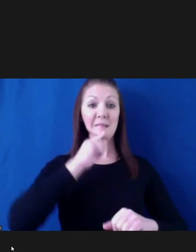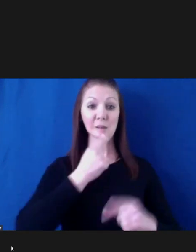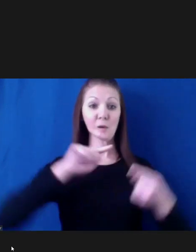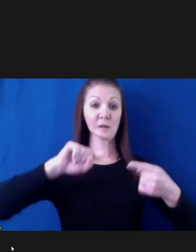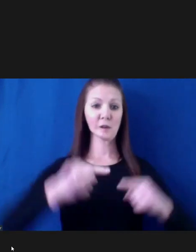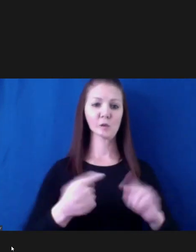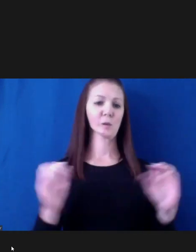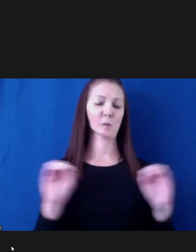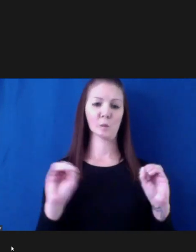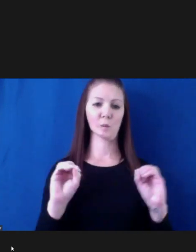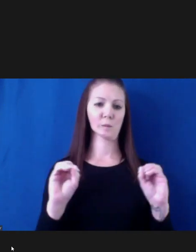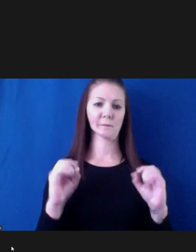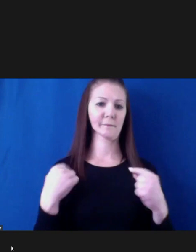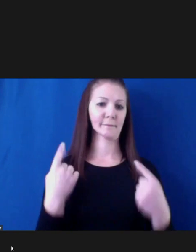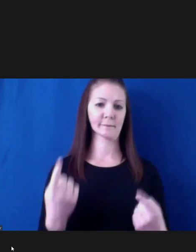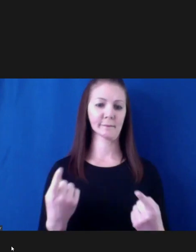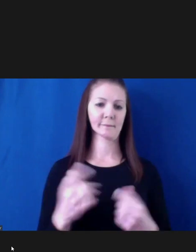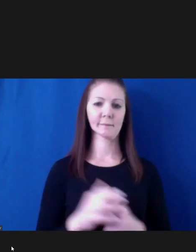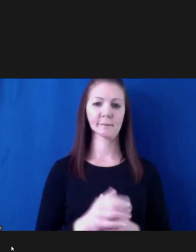Okay, none of those serious injuries.